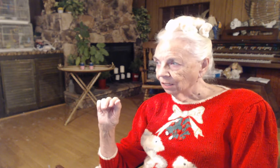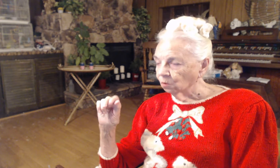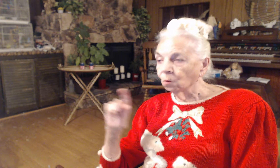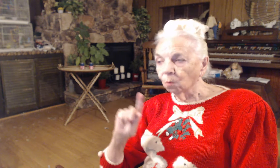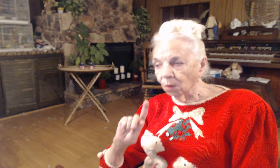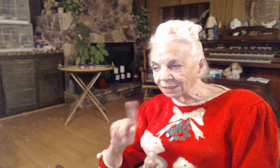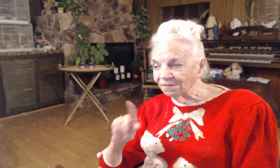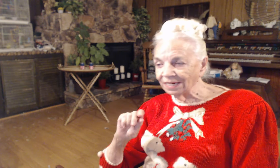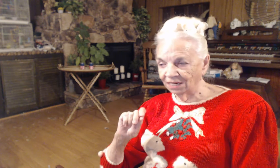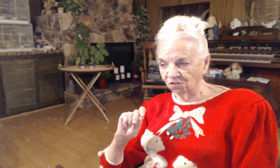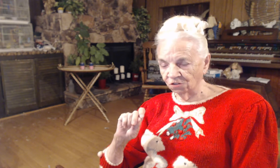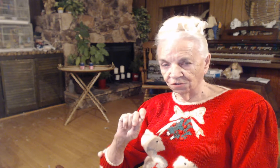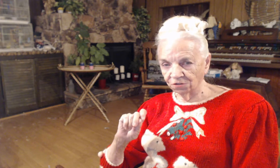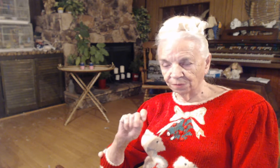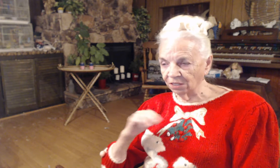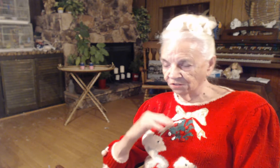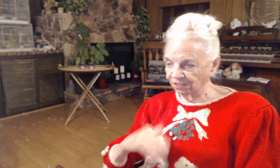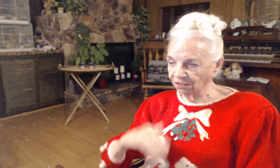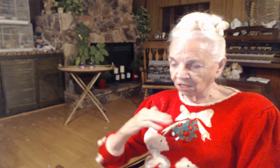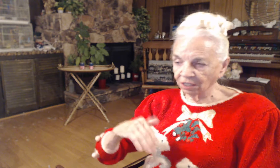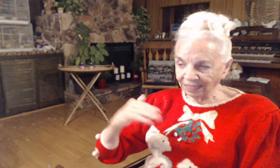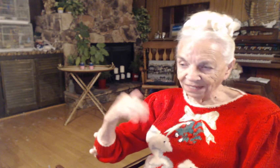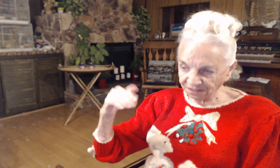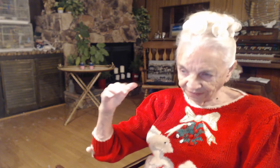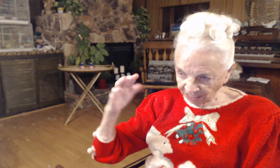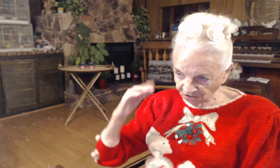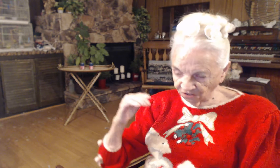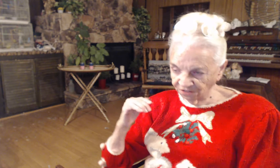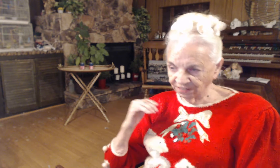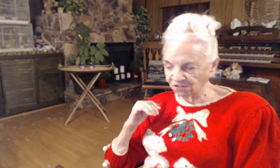One of the angels, because there are classifications of angels,